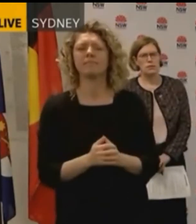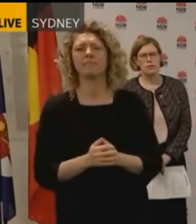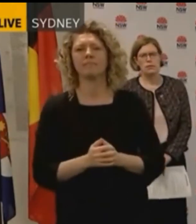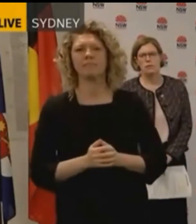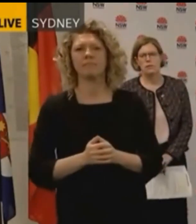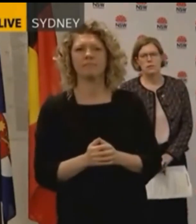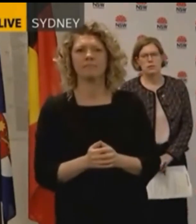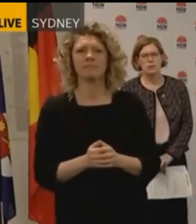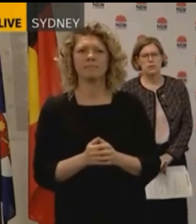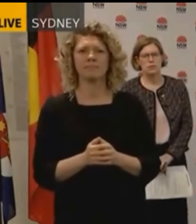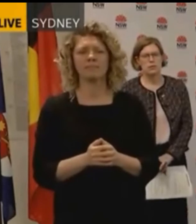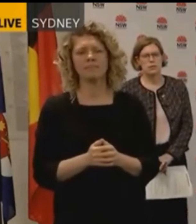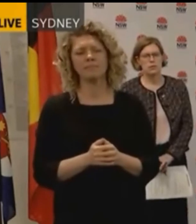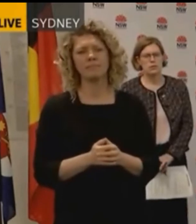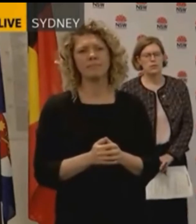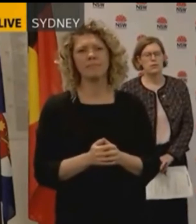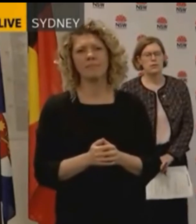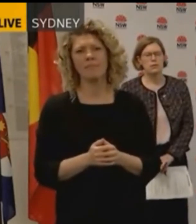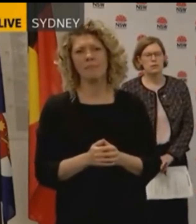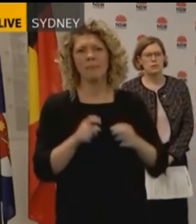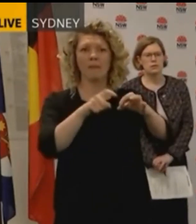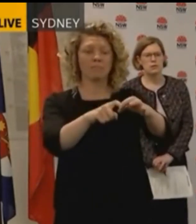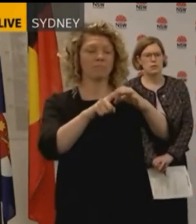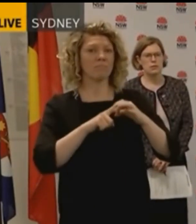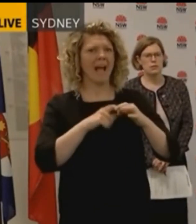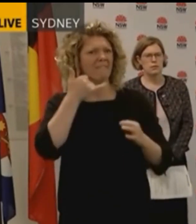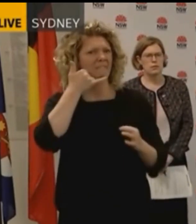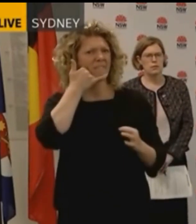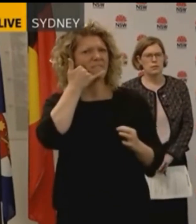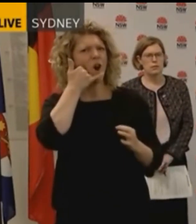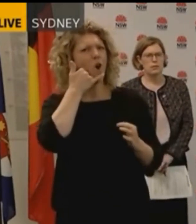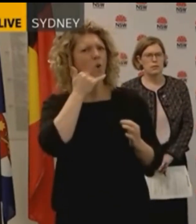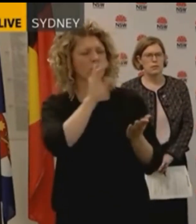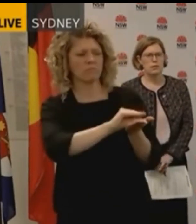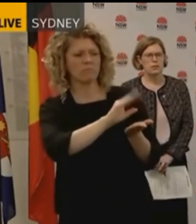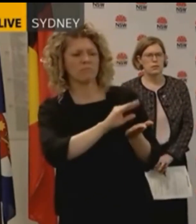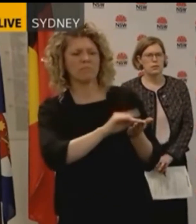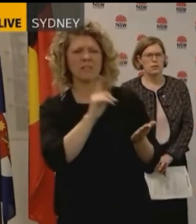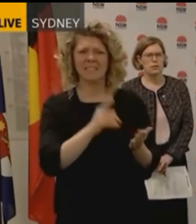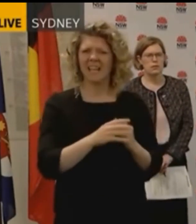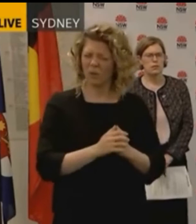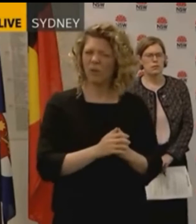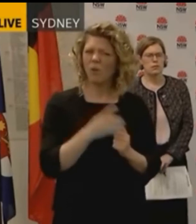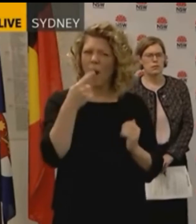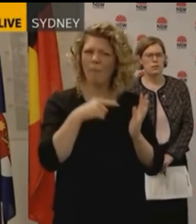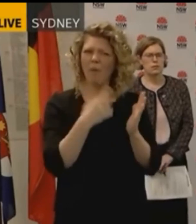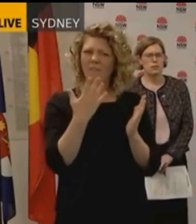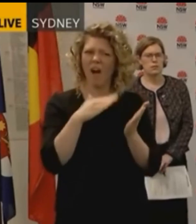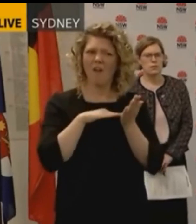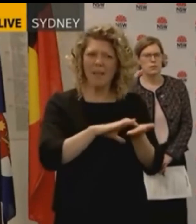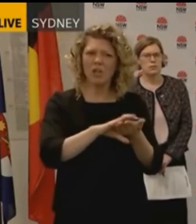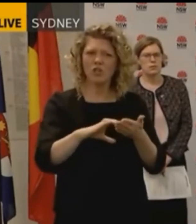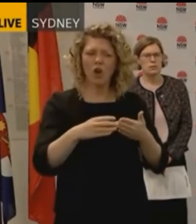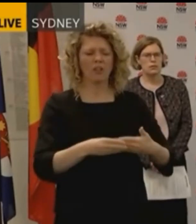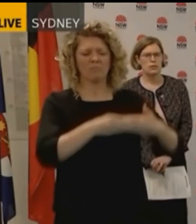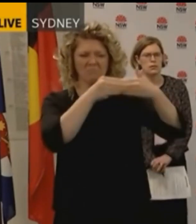you open and transparent? sorry? The phone tabs do show that Mr McGuire told you that he stands to make $1.5 million from a deal